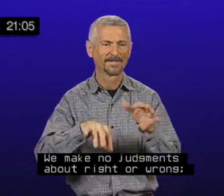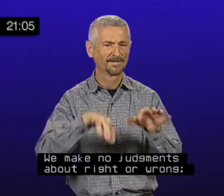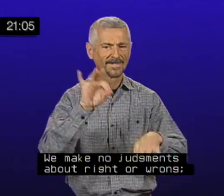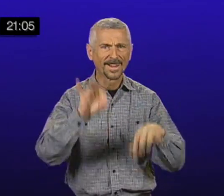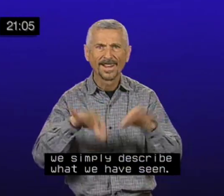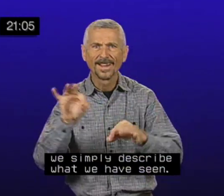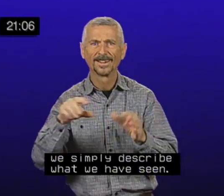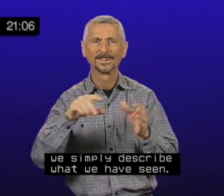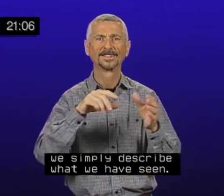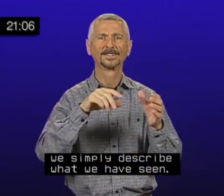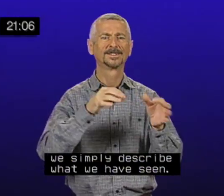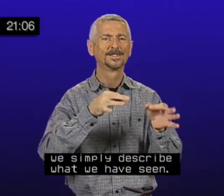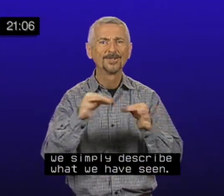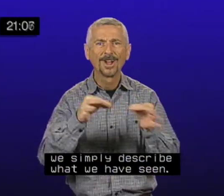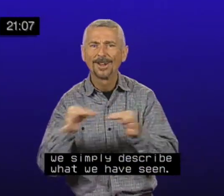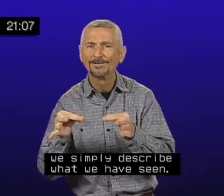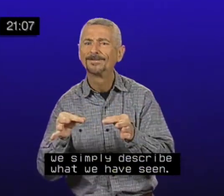We simply describe what we have seen.